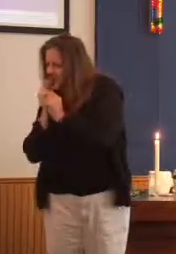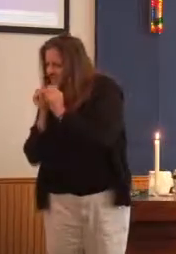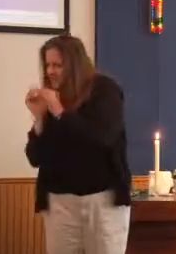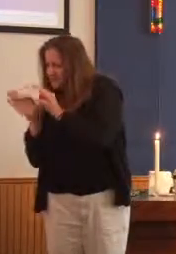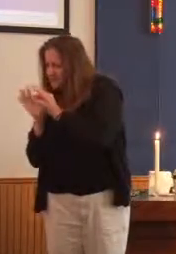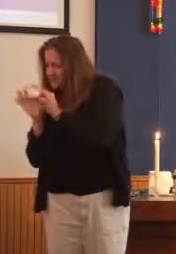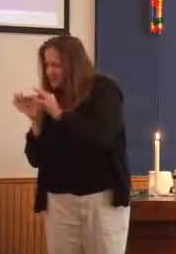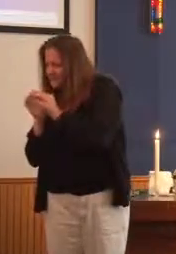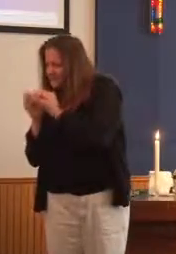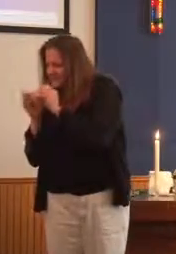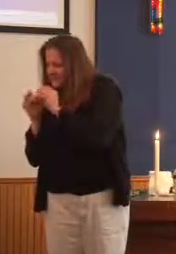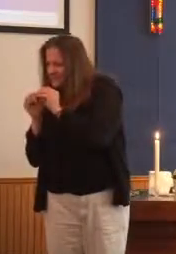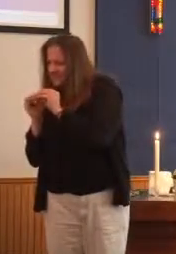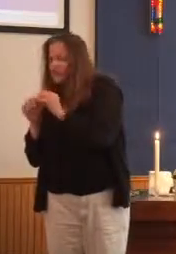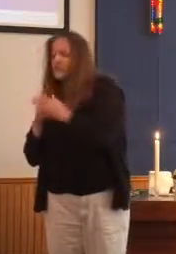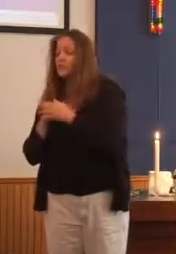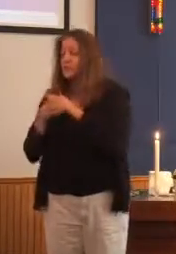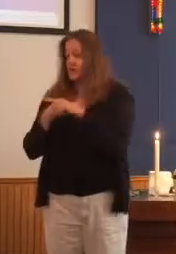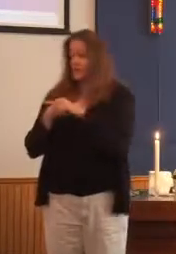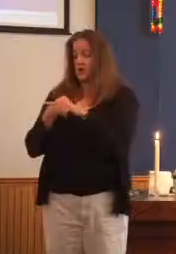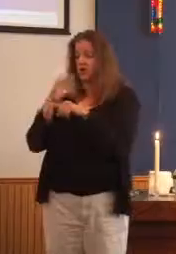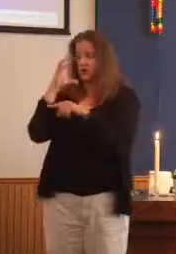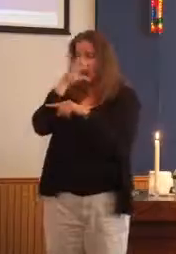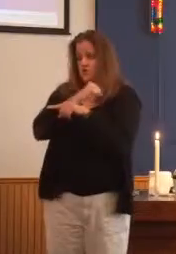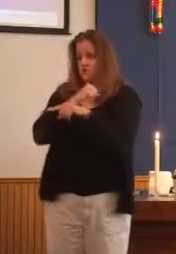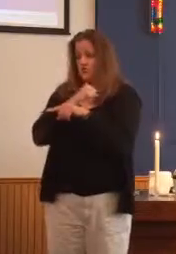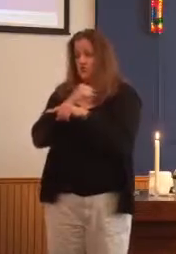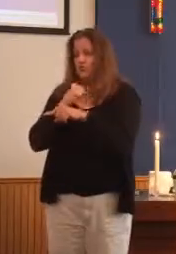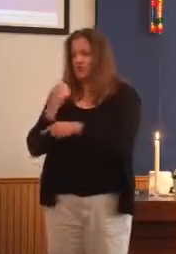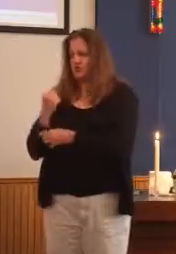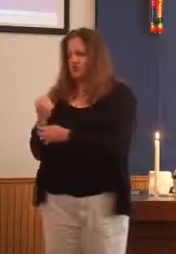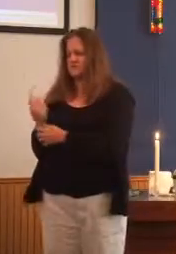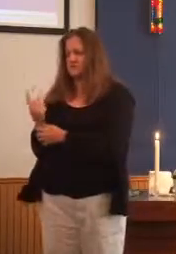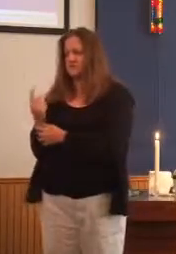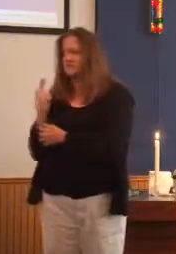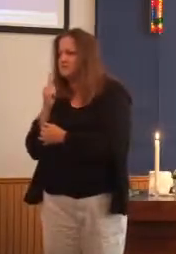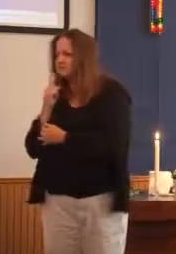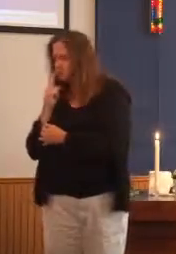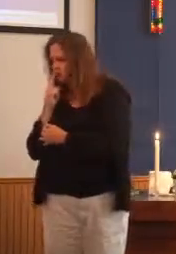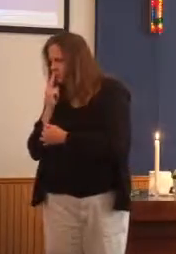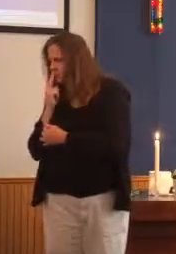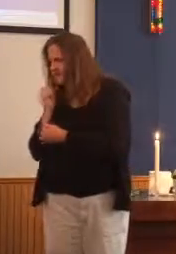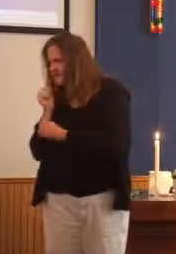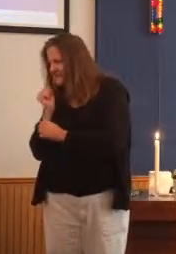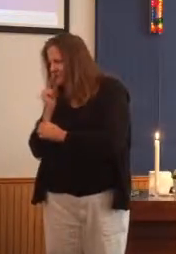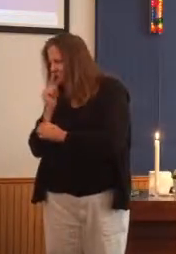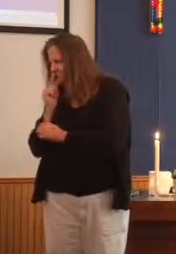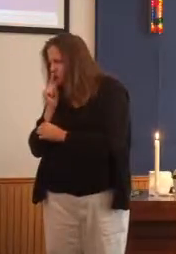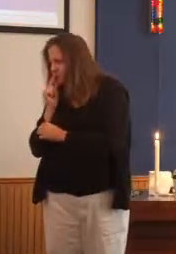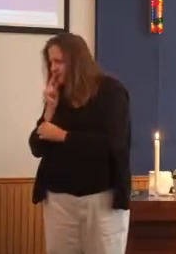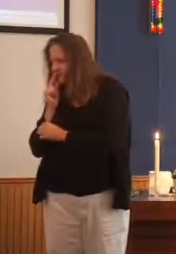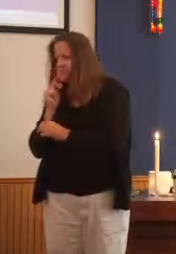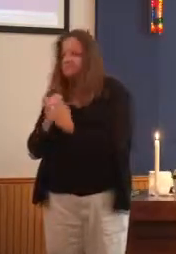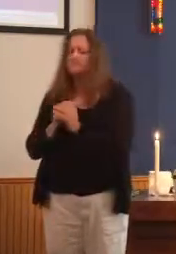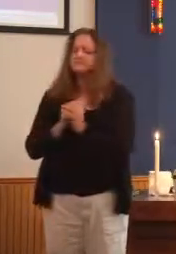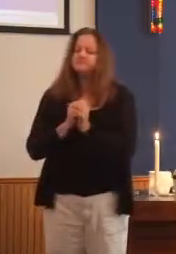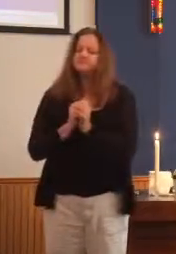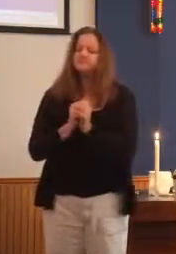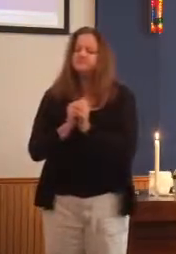You know, assuming that it's just between the two of us? Just between the two of us?